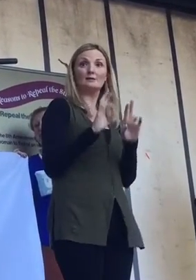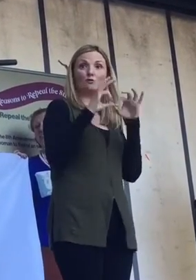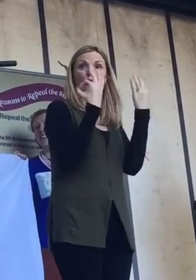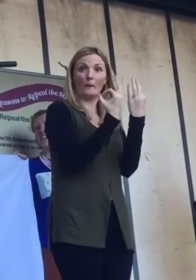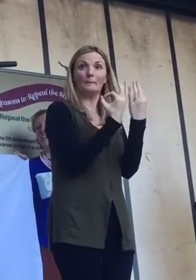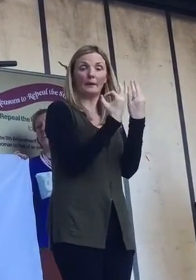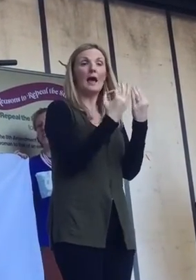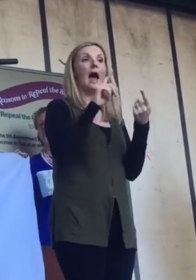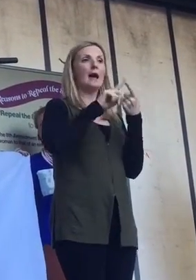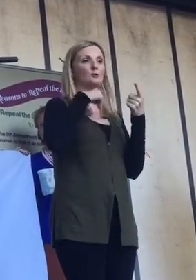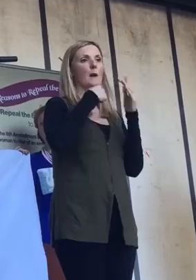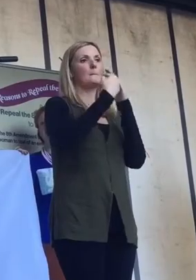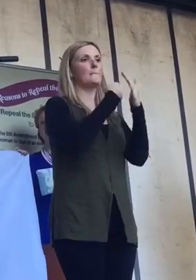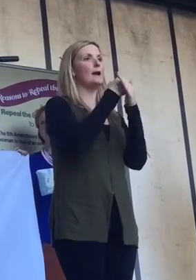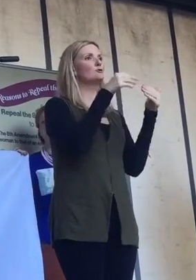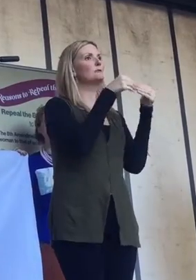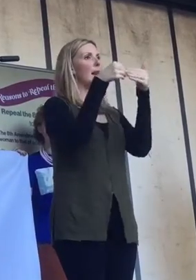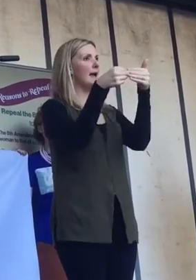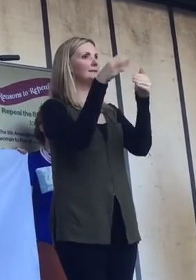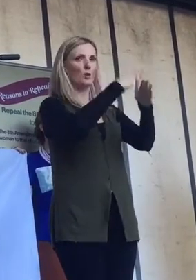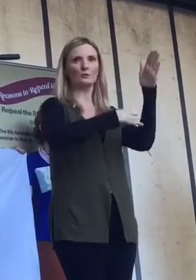a migrant led organization